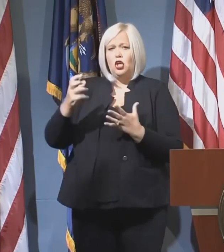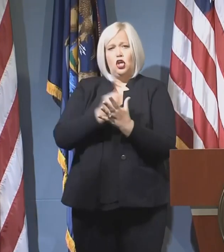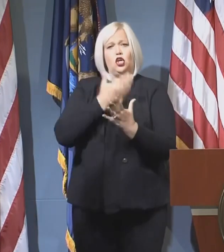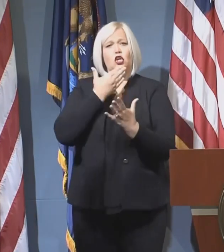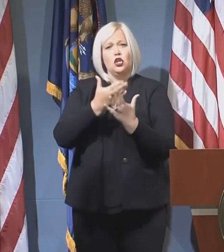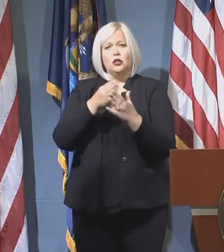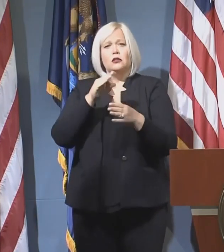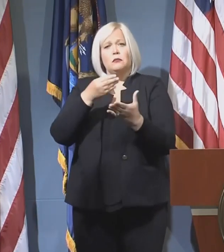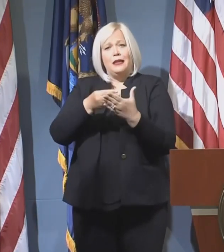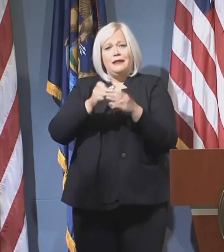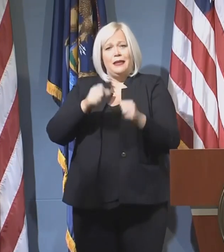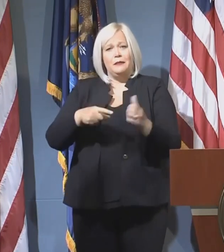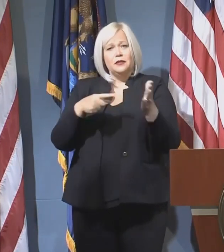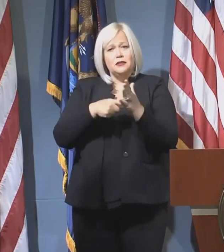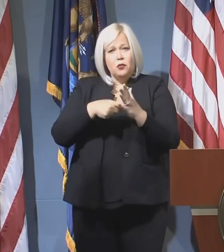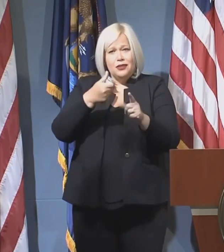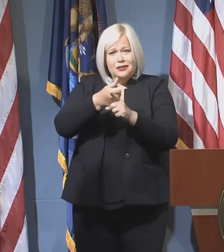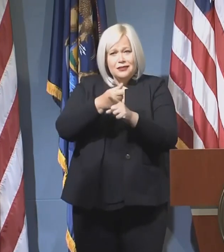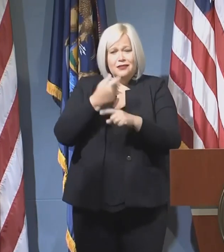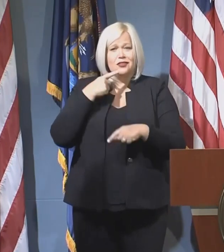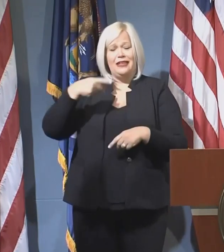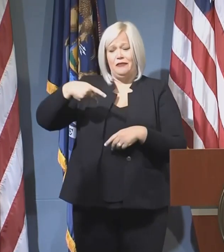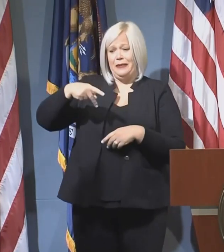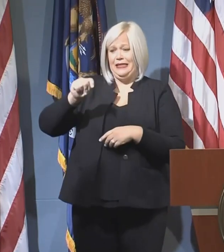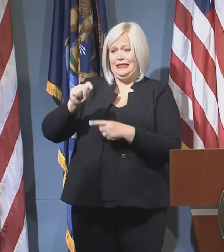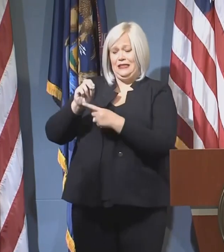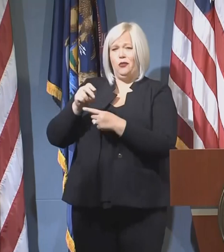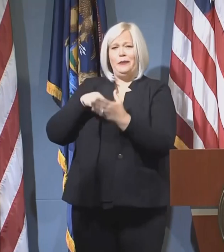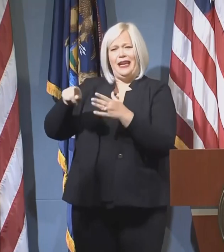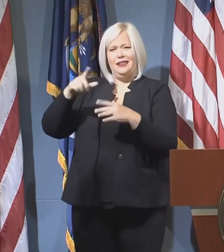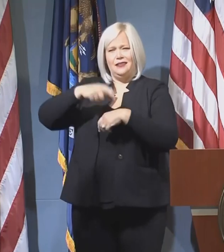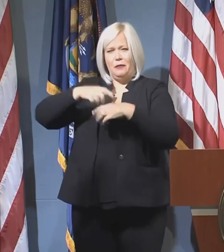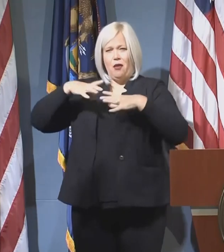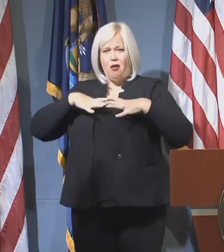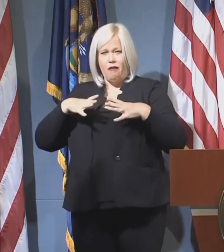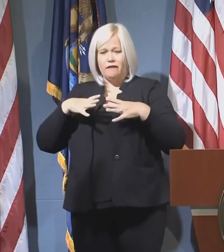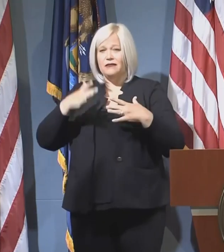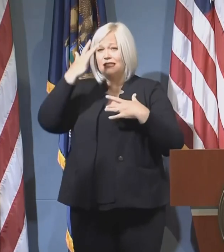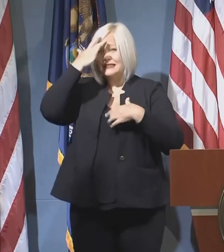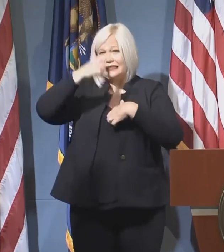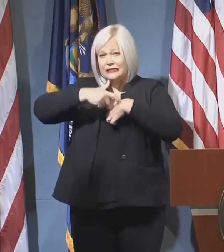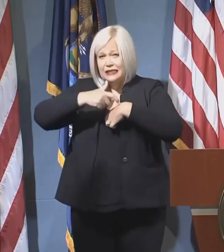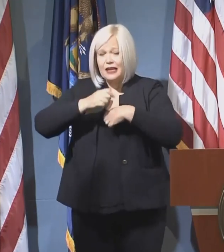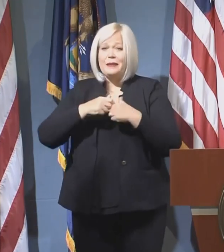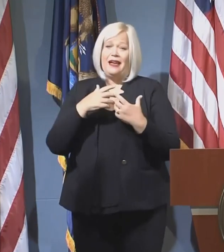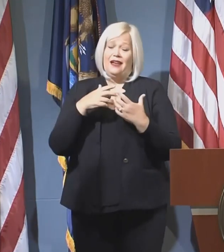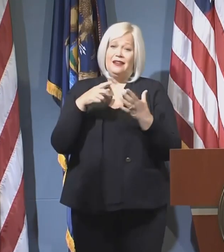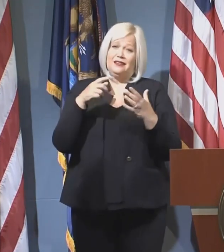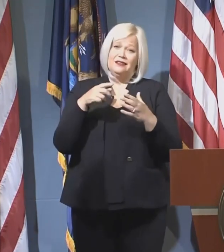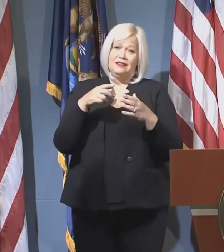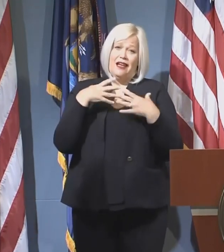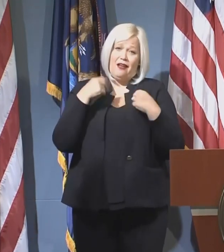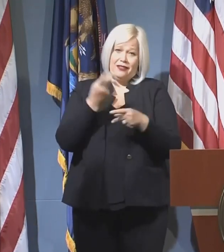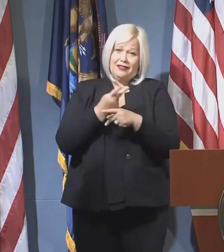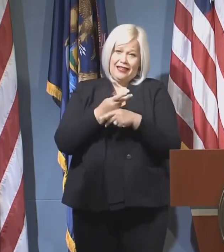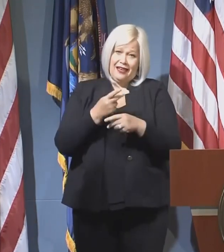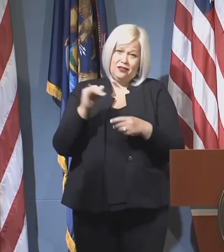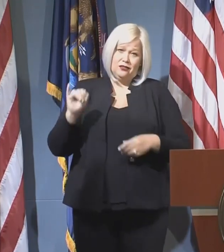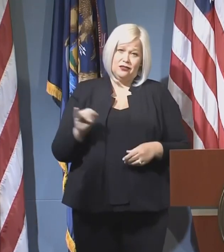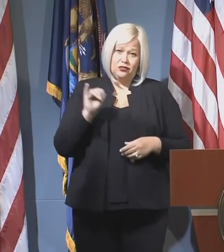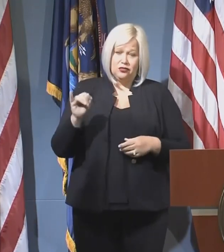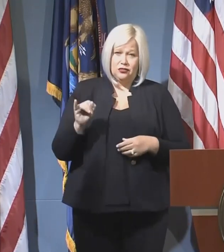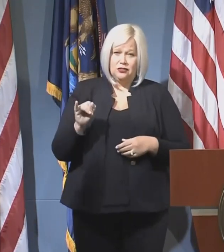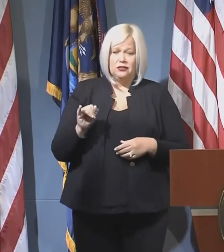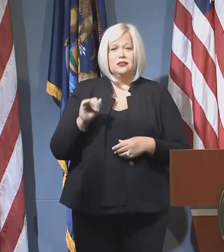wage and benefits such as PTO, sick time, and affordable healthcare. Governor Whitmer continues to stand strong with